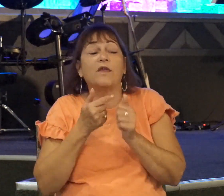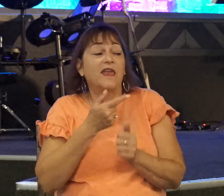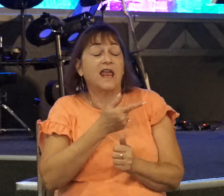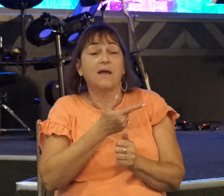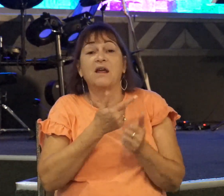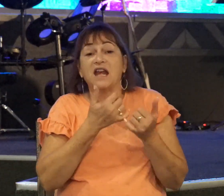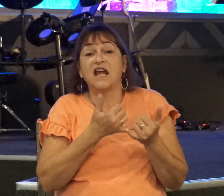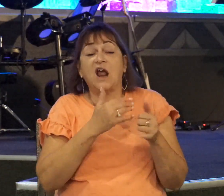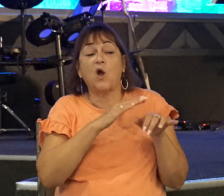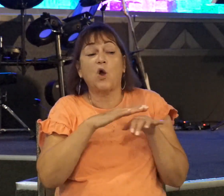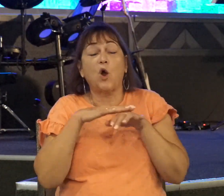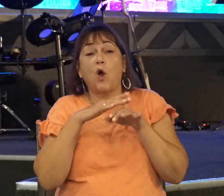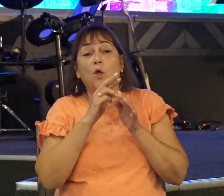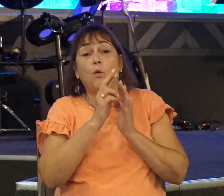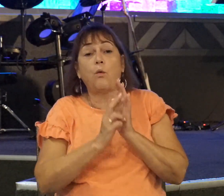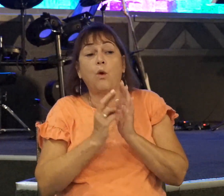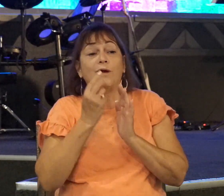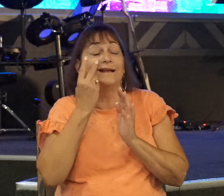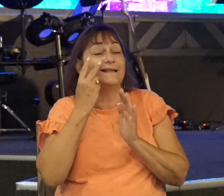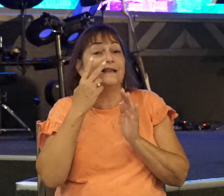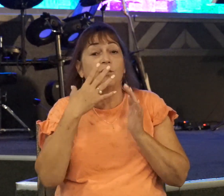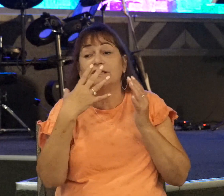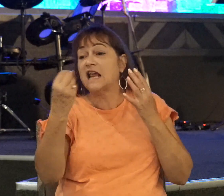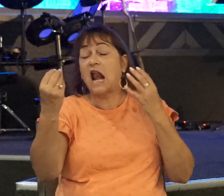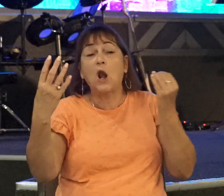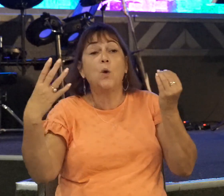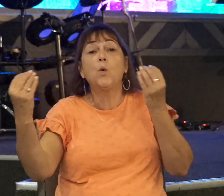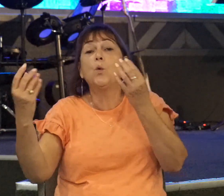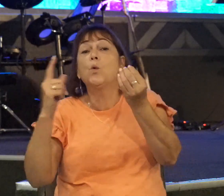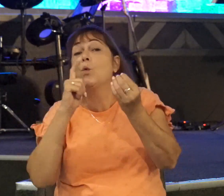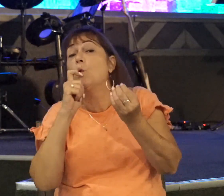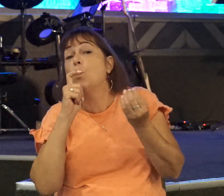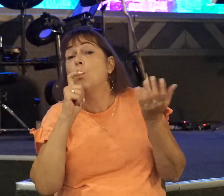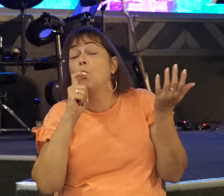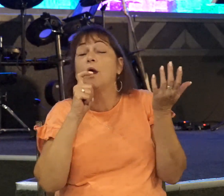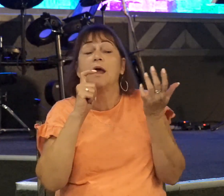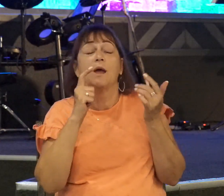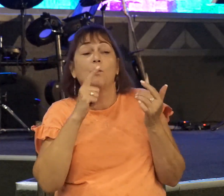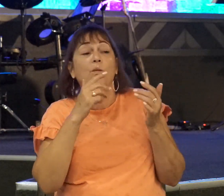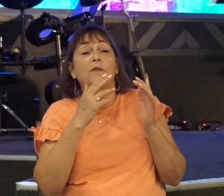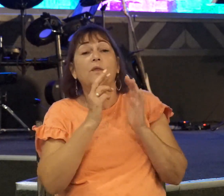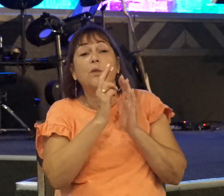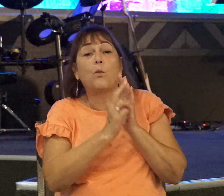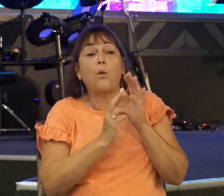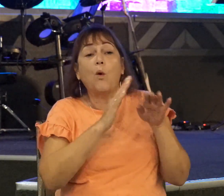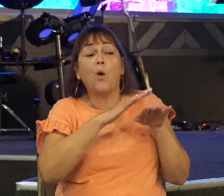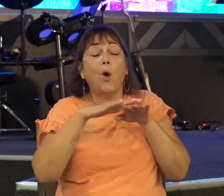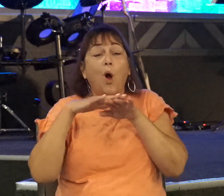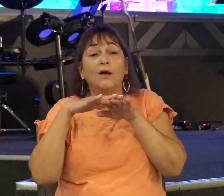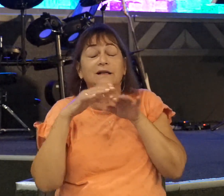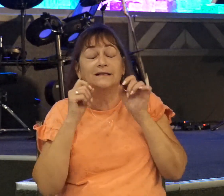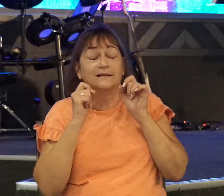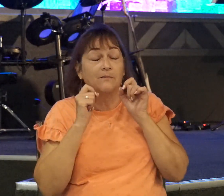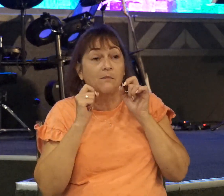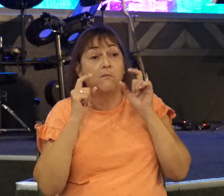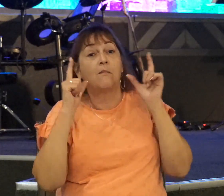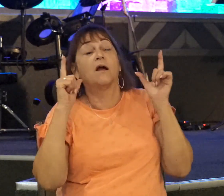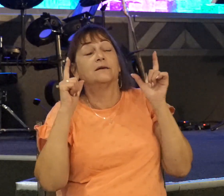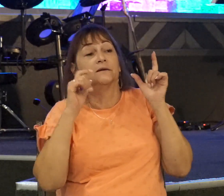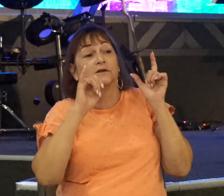call the roll and see who has gone from us. And when they had called the roll, surprisingly, Jonathan and his